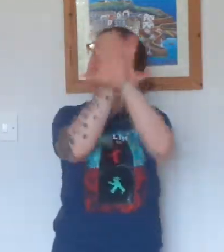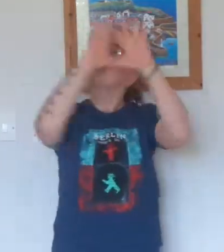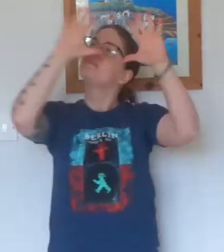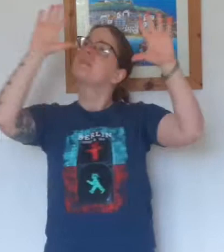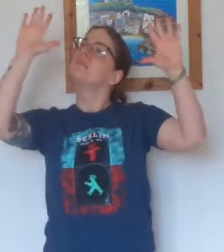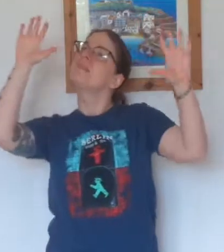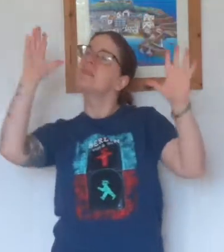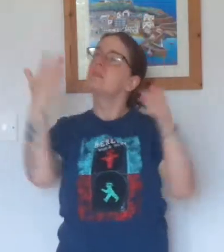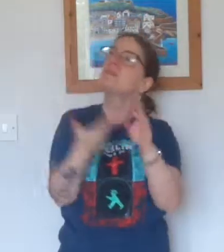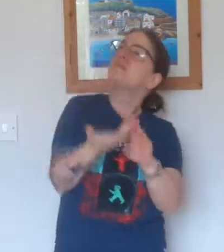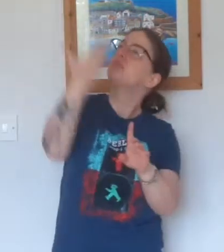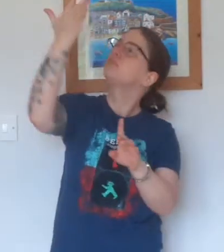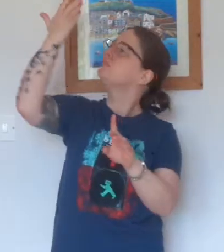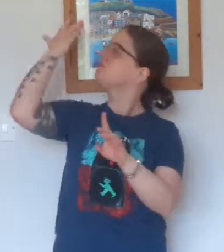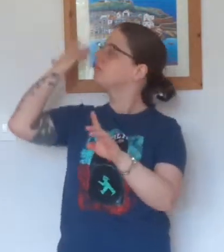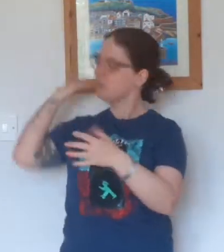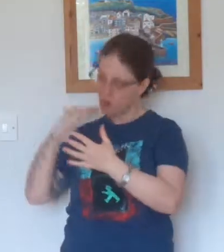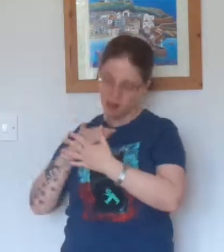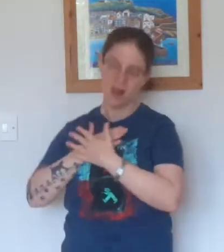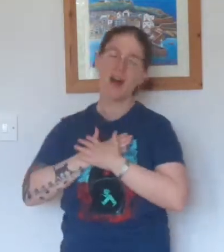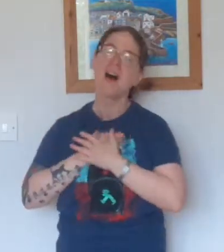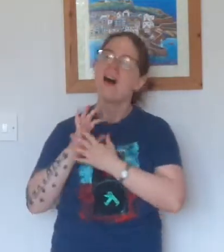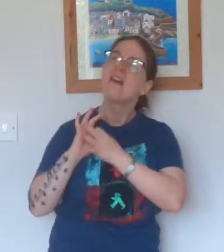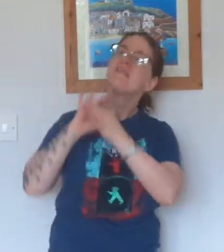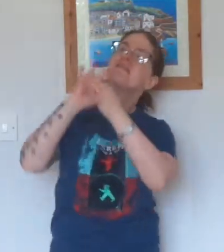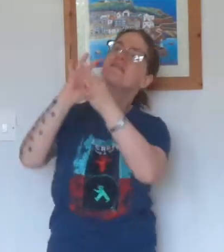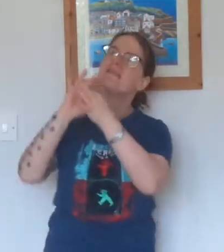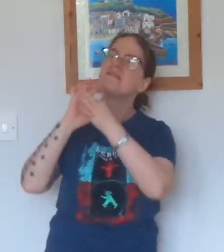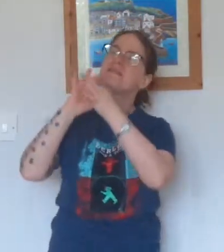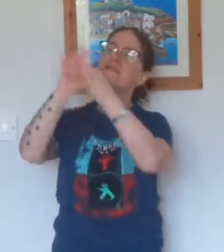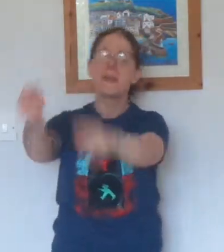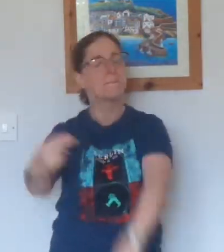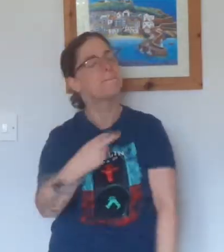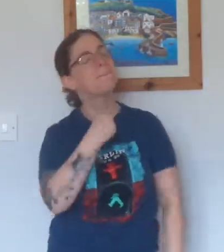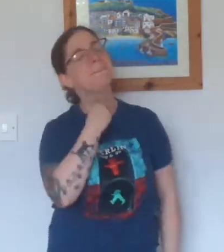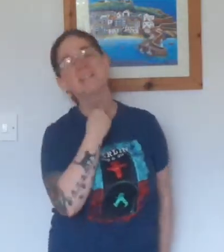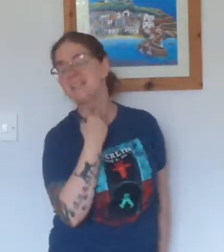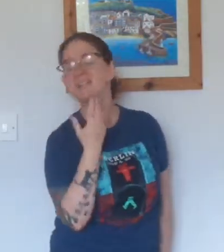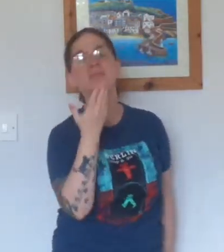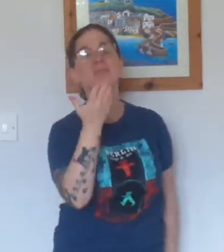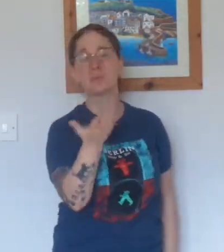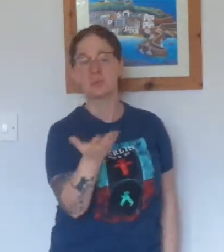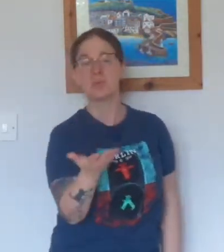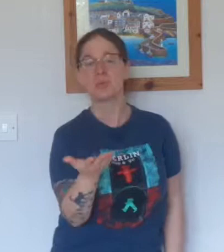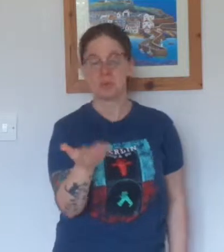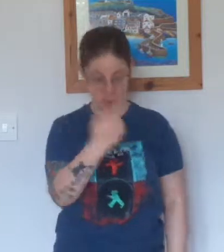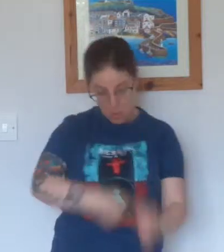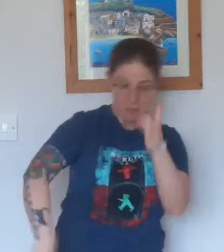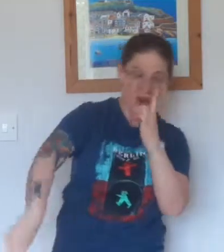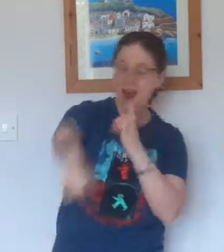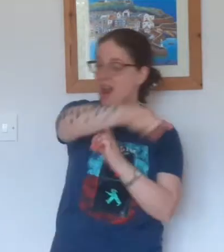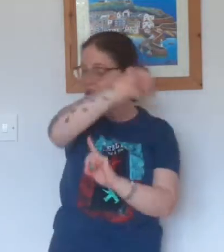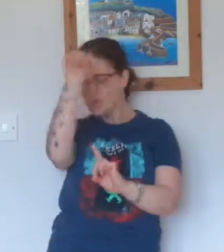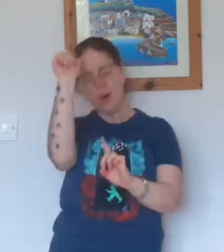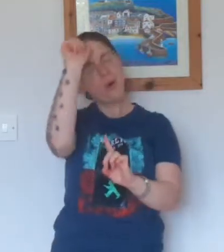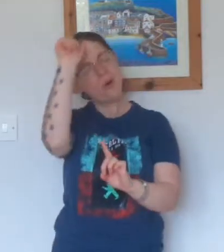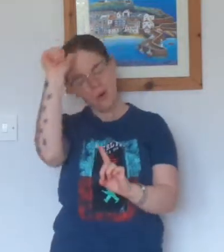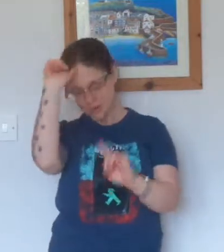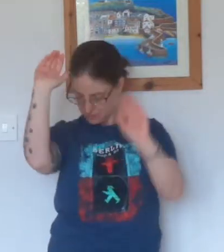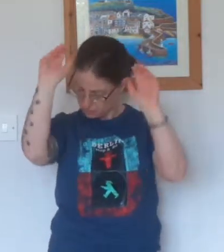the love that we had, and I'm missing you, and nobody knows it